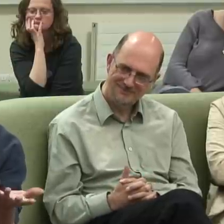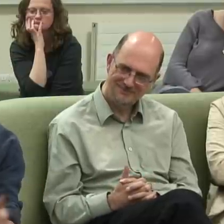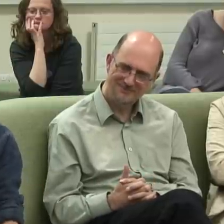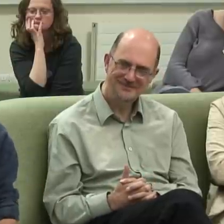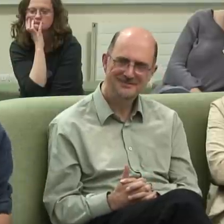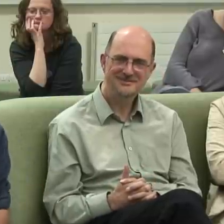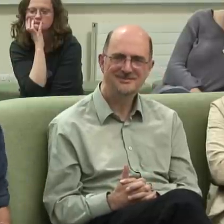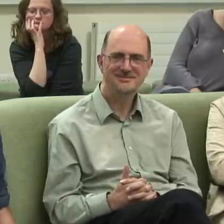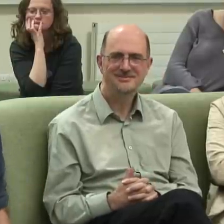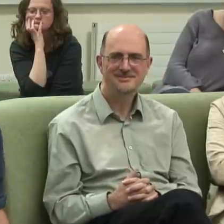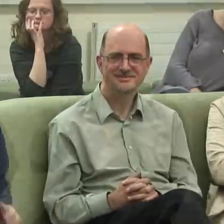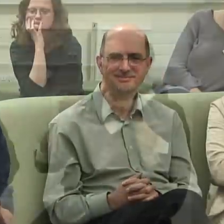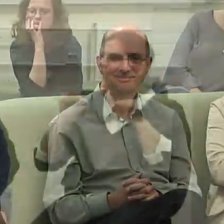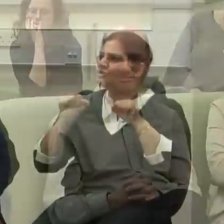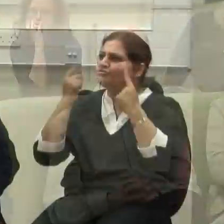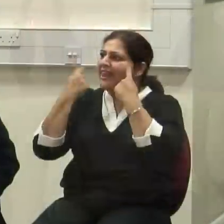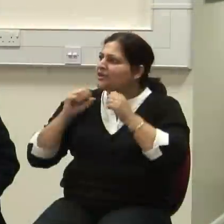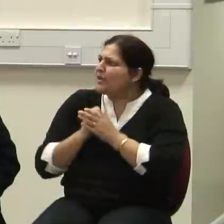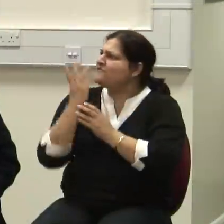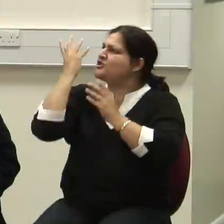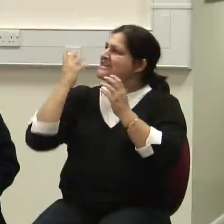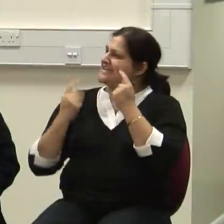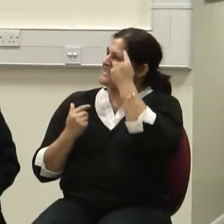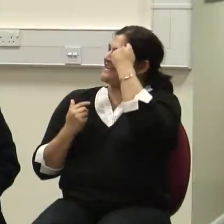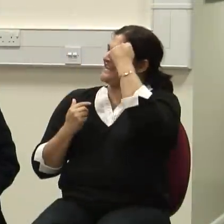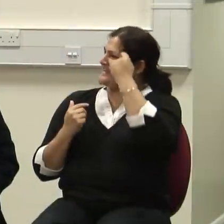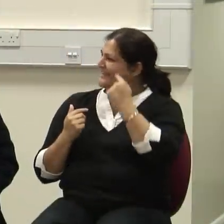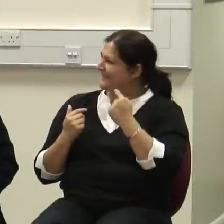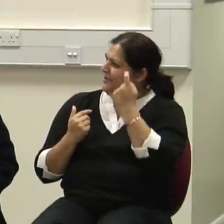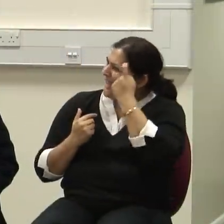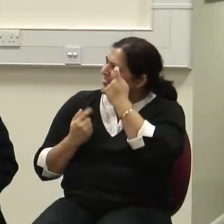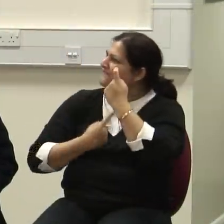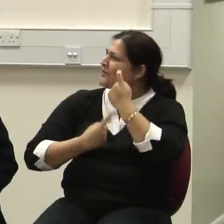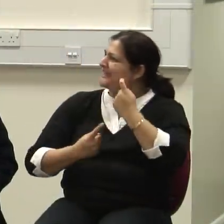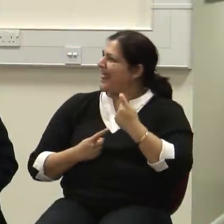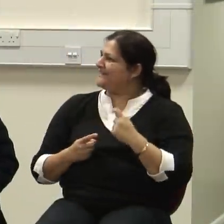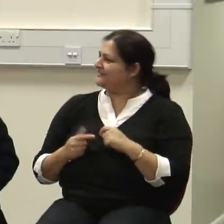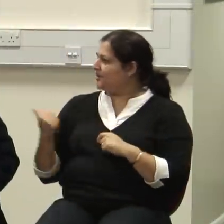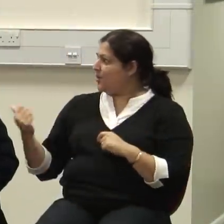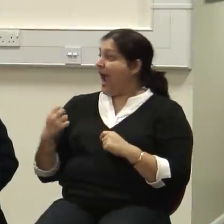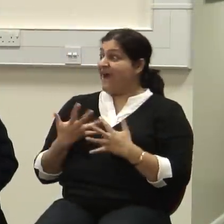I don't know if you have any comments on that. I have a lot of comments on that, but I'll make it brief.